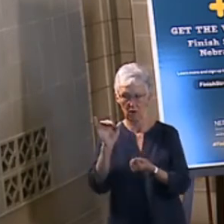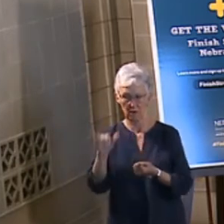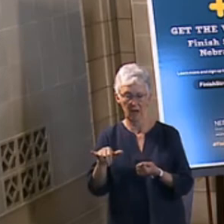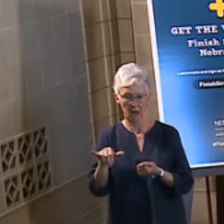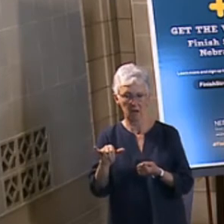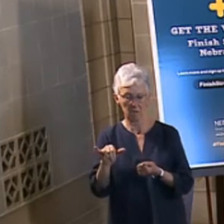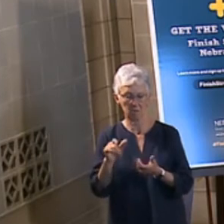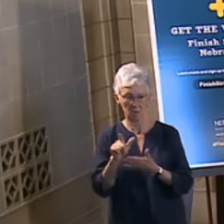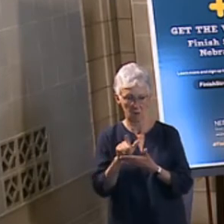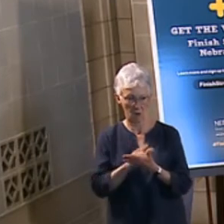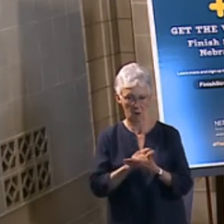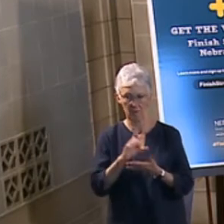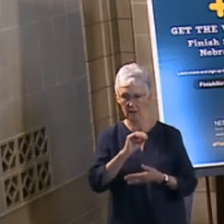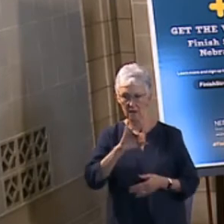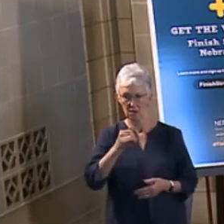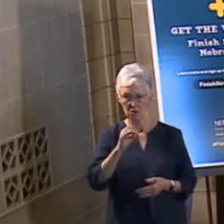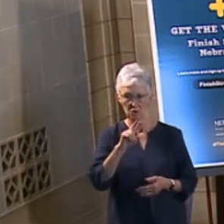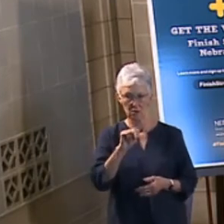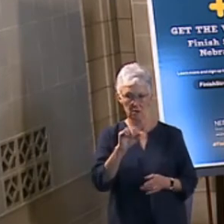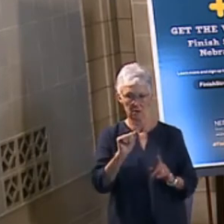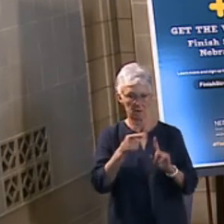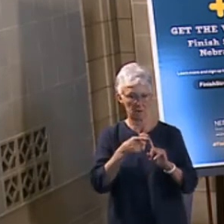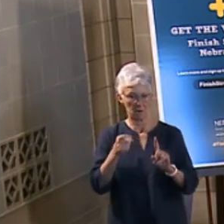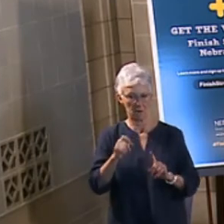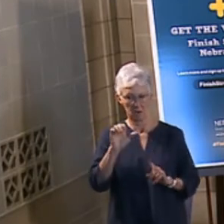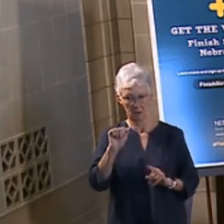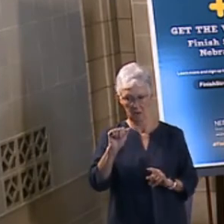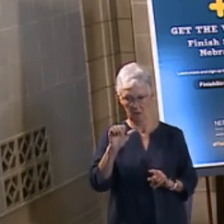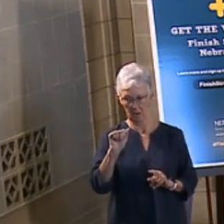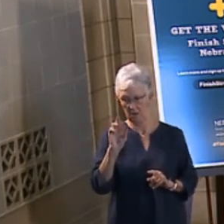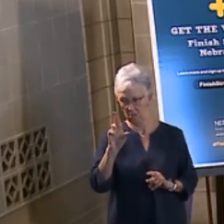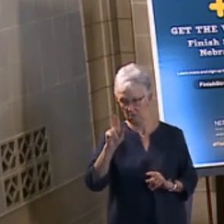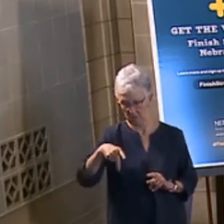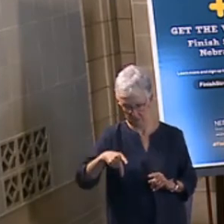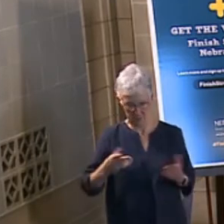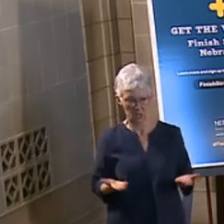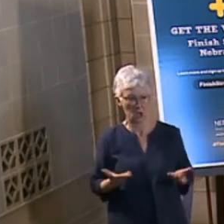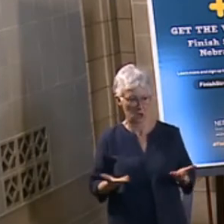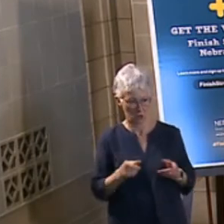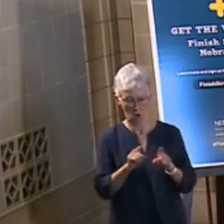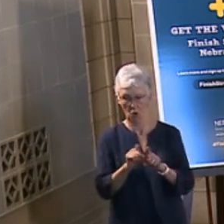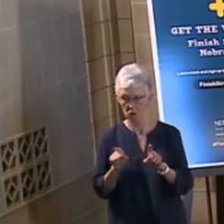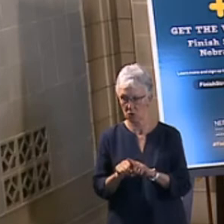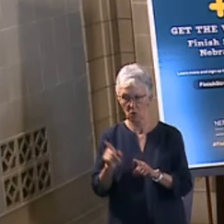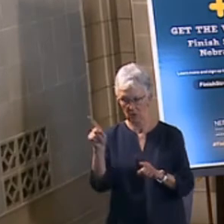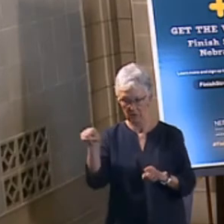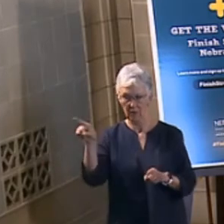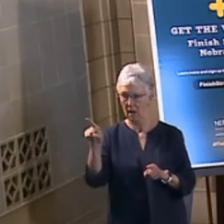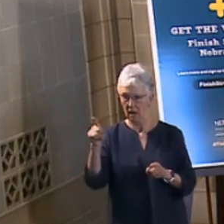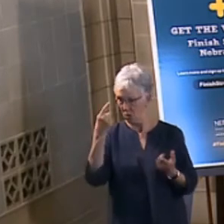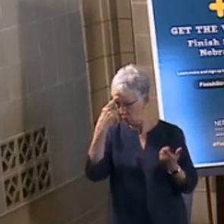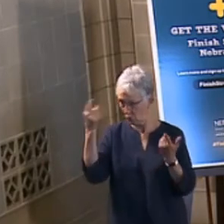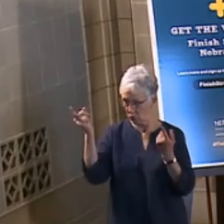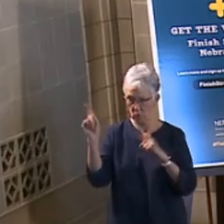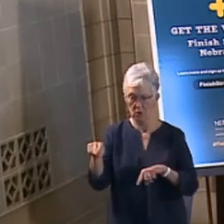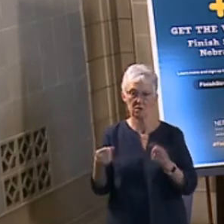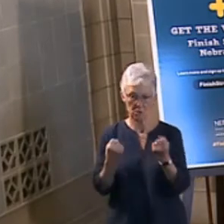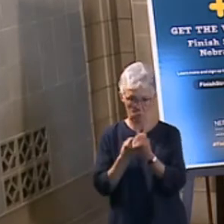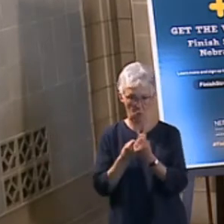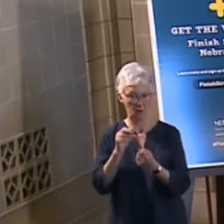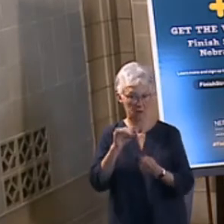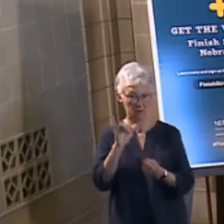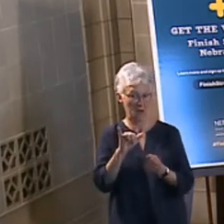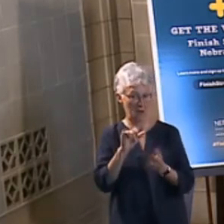AARP, is here to talk about it, as well. They were obviously very supportive of getting this bill done, and this bill also passed